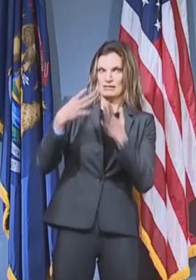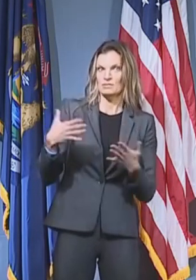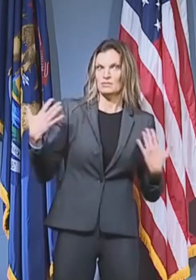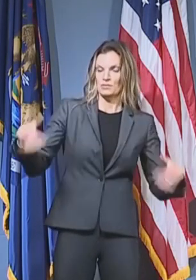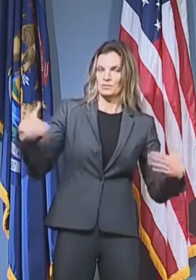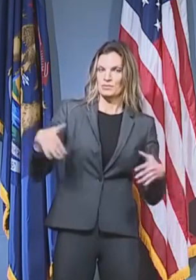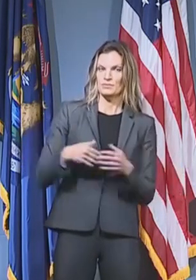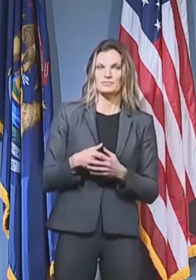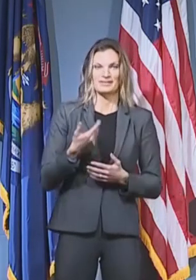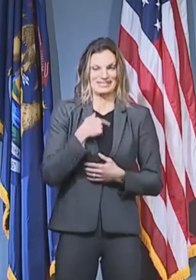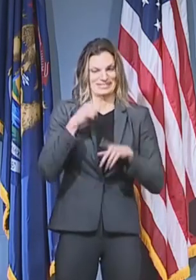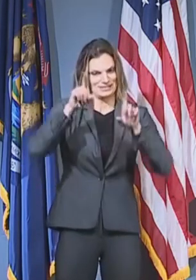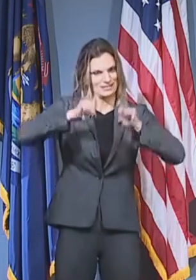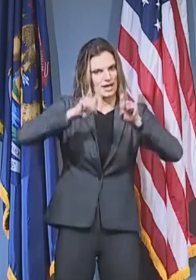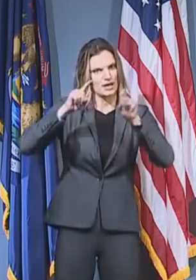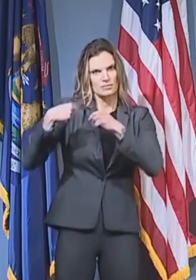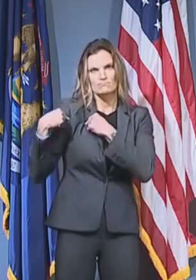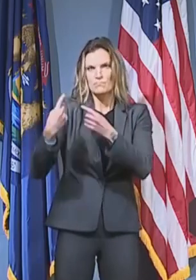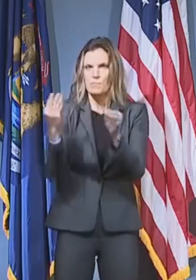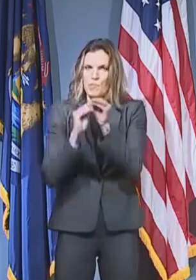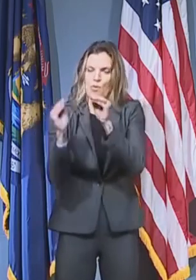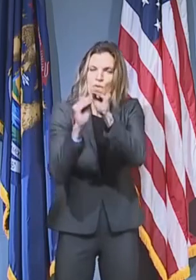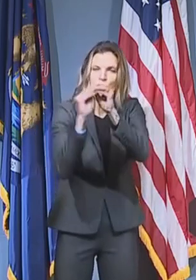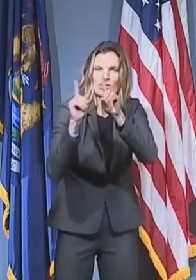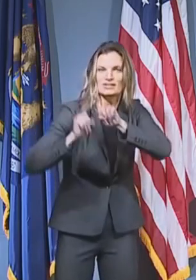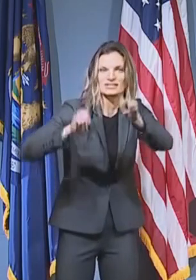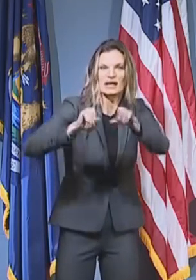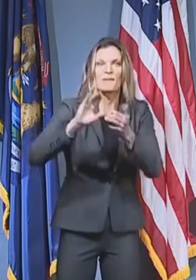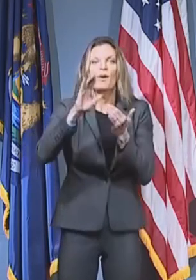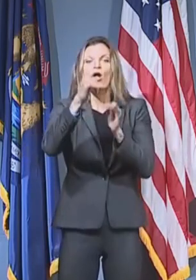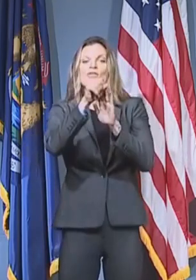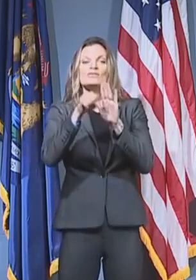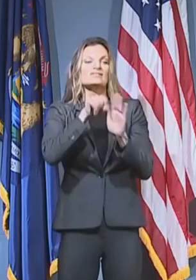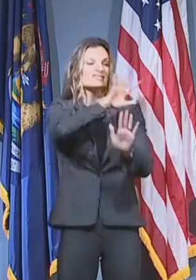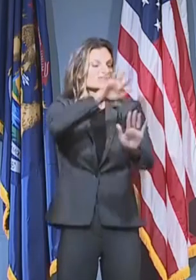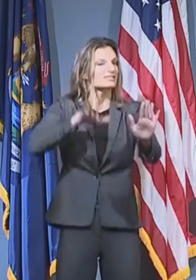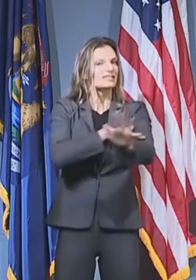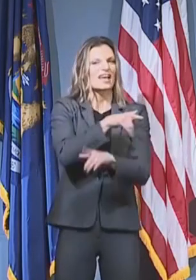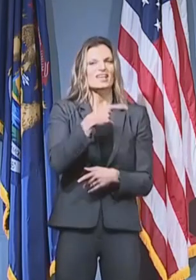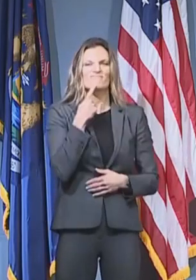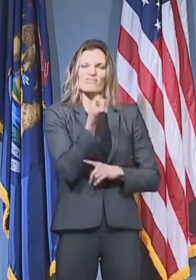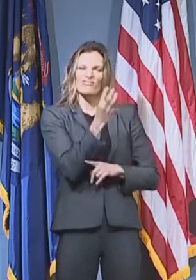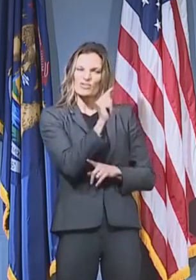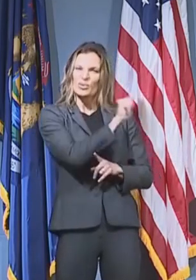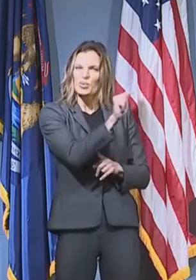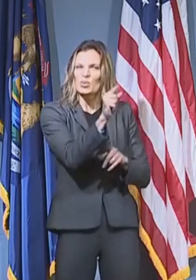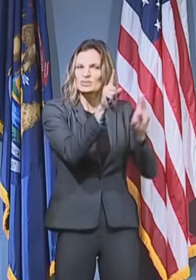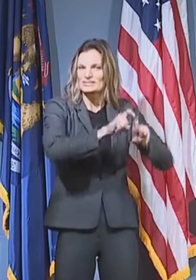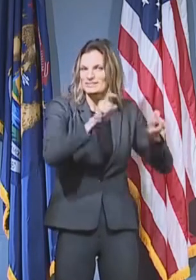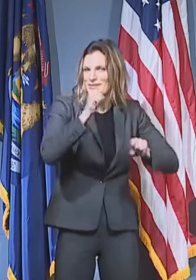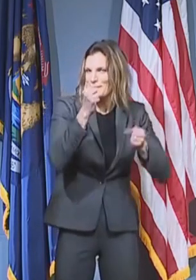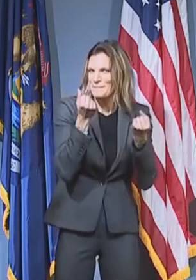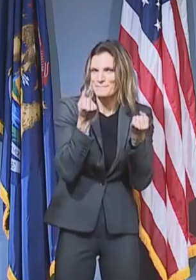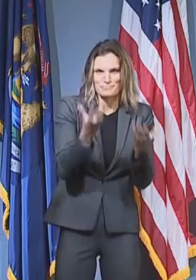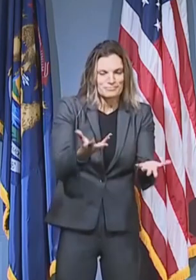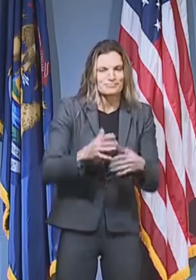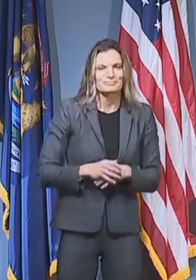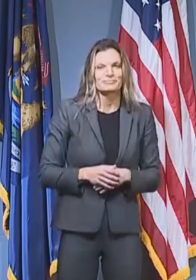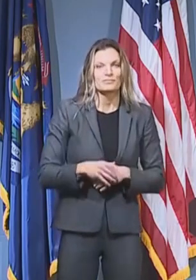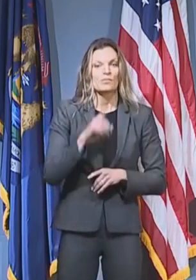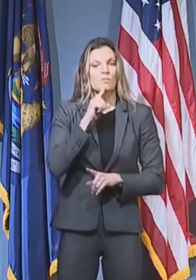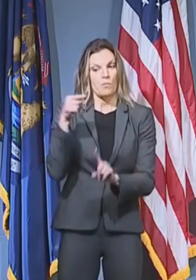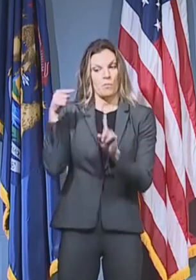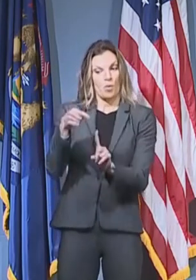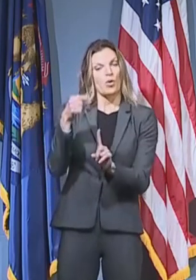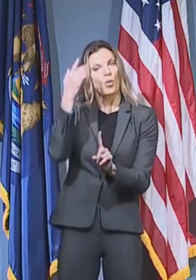has risen rapidly. We are far above many other states and the key to understanding this virus and keeping